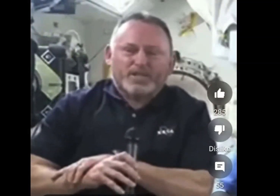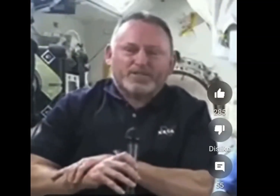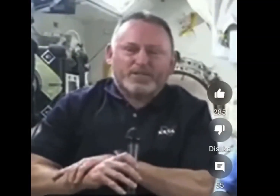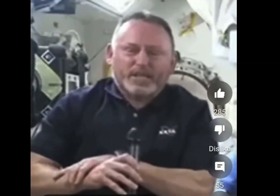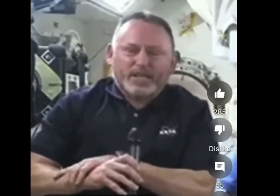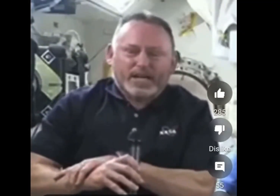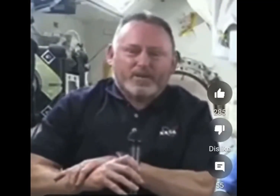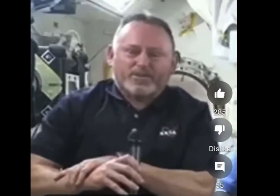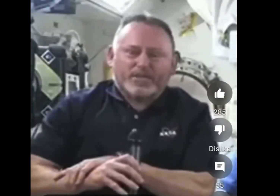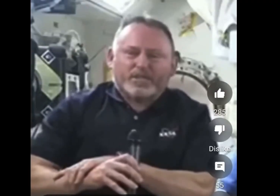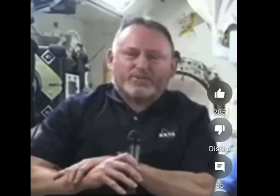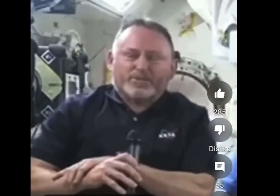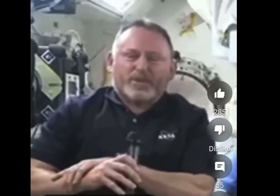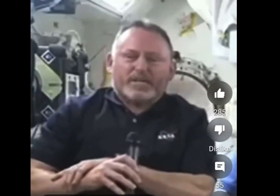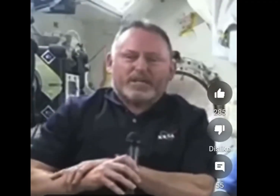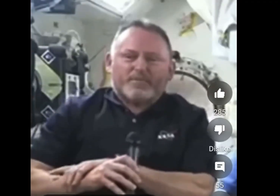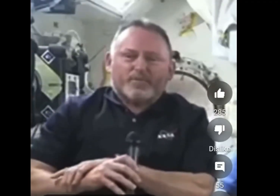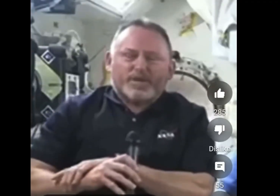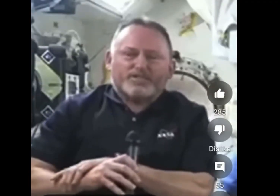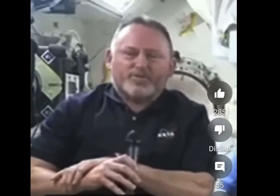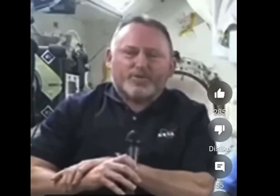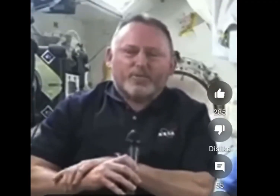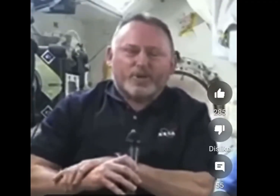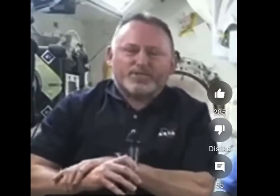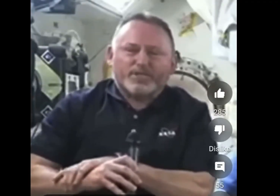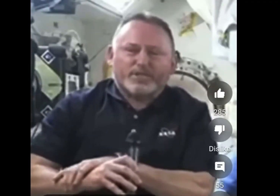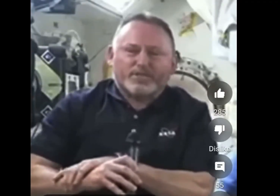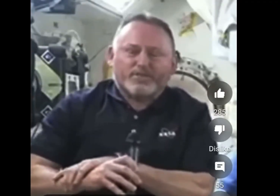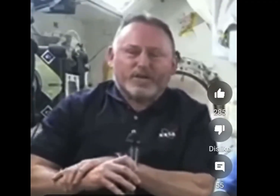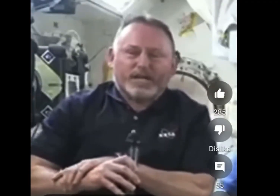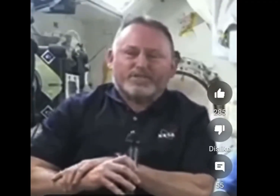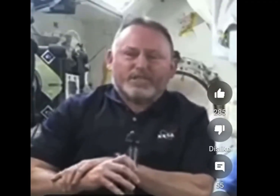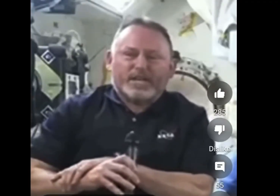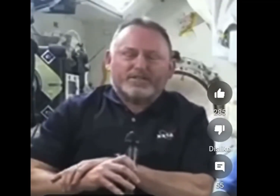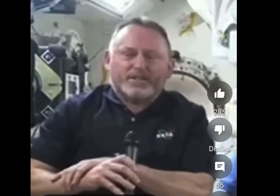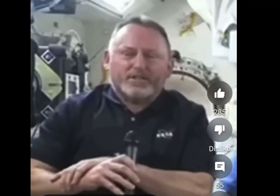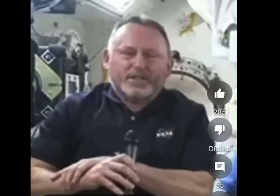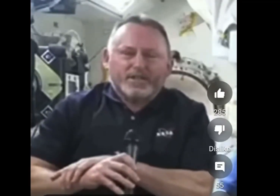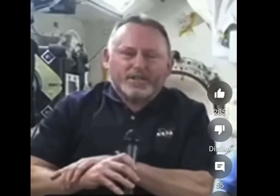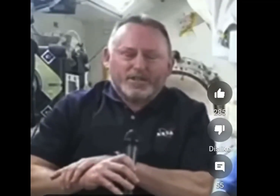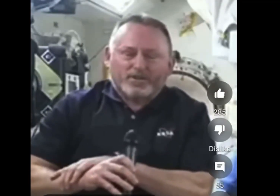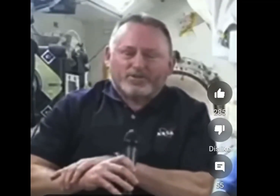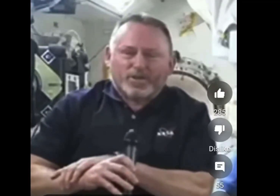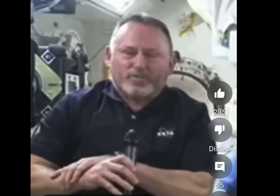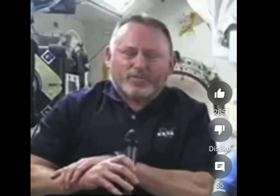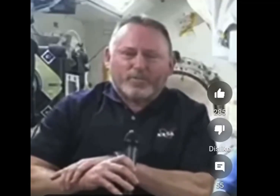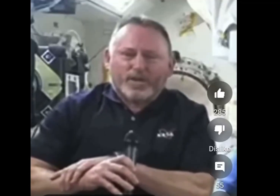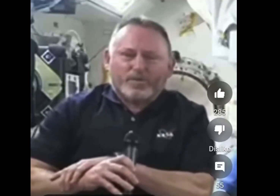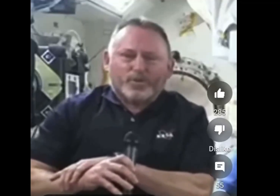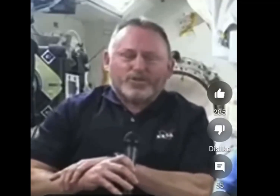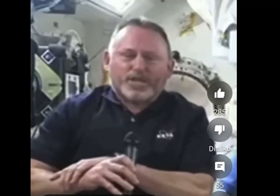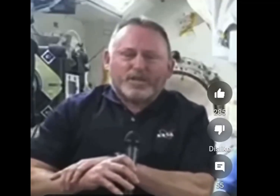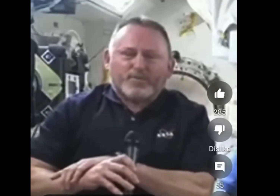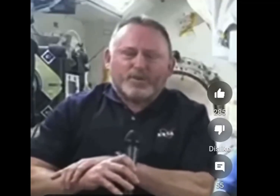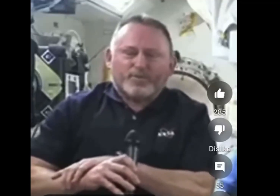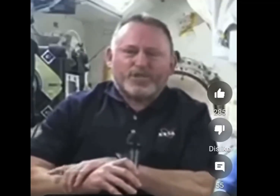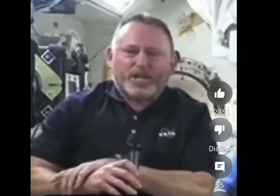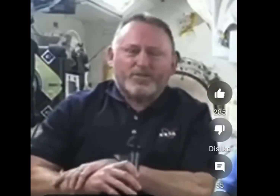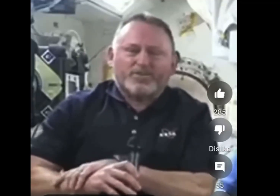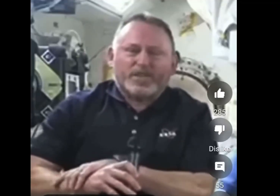Musk and obviously respect and admiration for our president of the United States, Donald Trump, we appreciate them, we appreciate all that